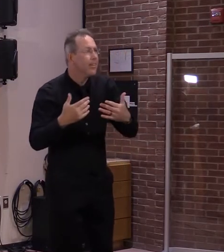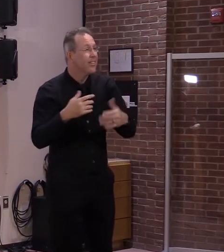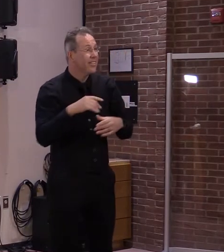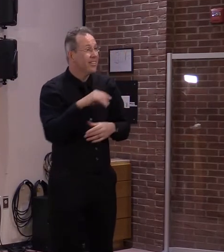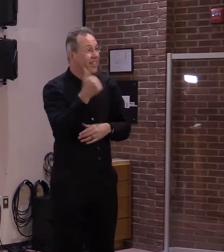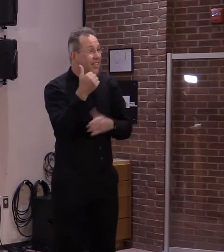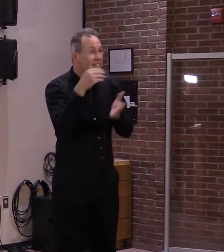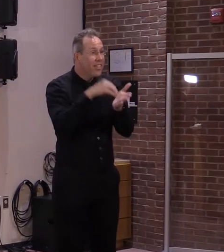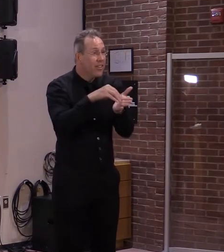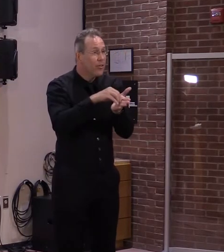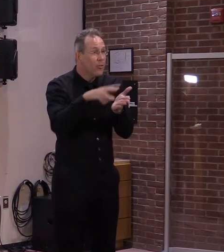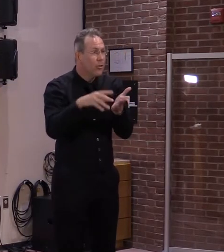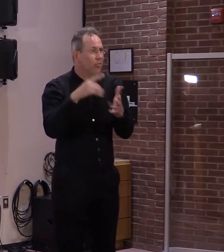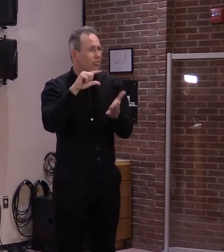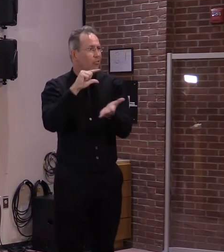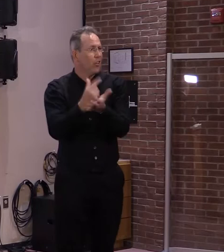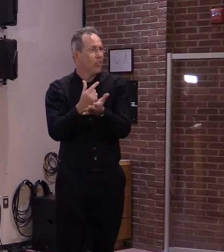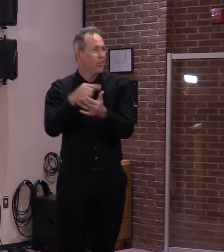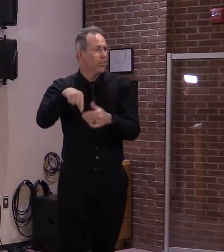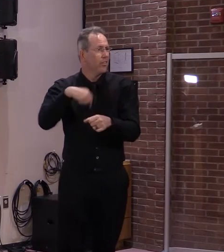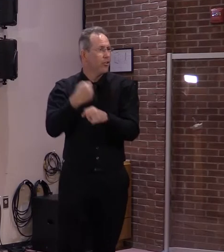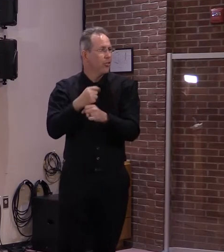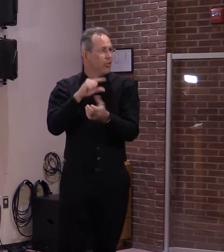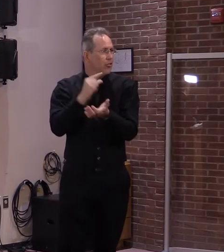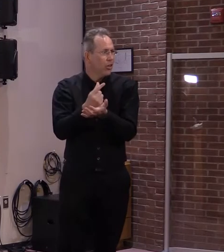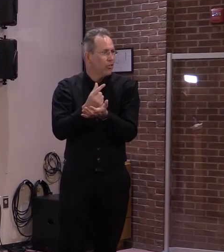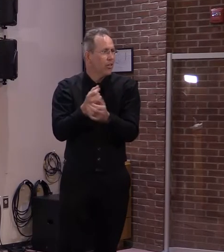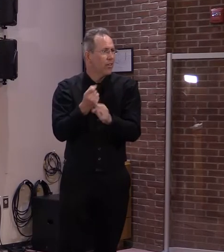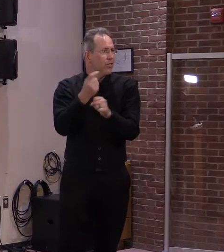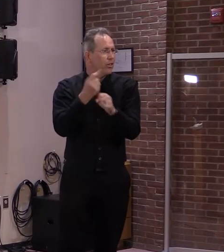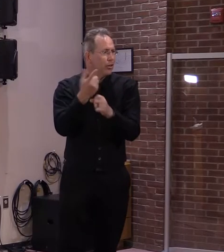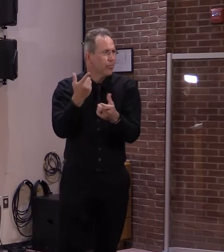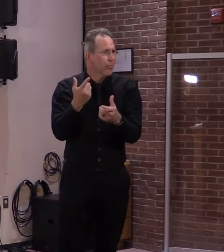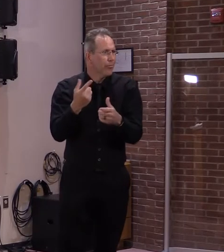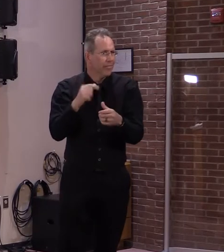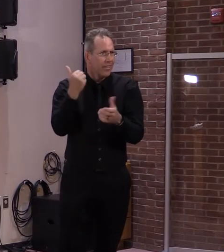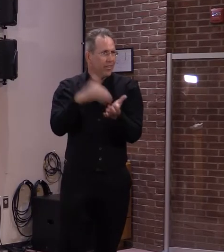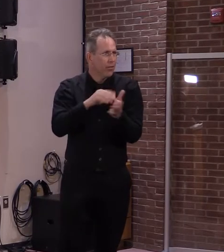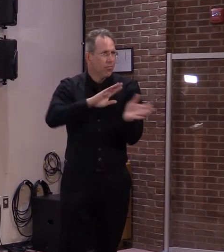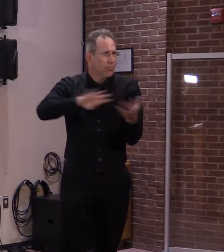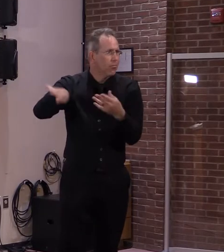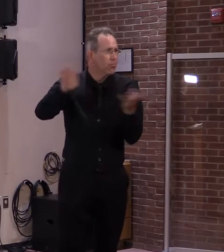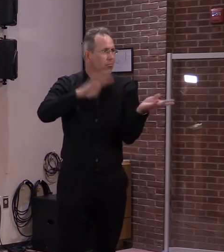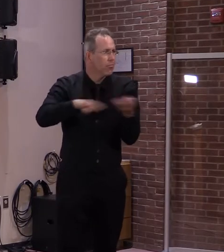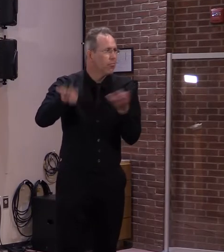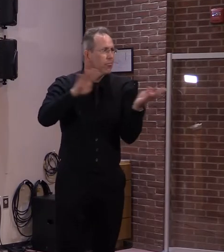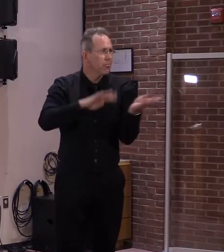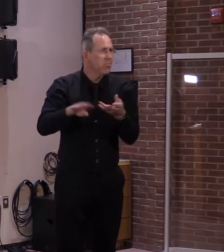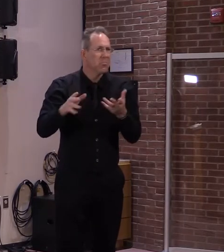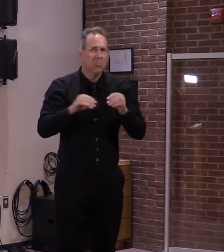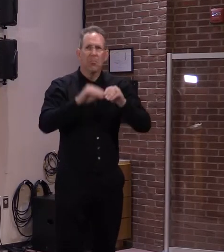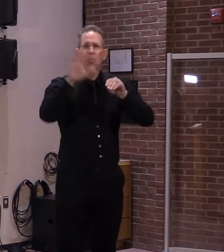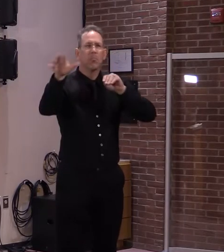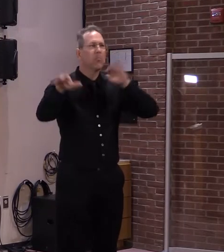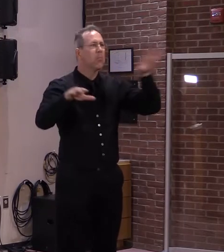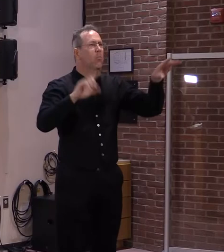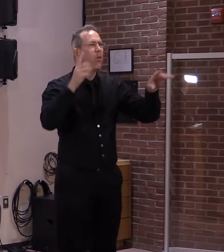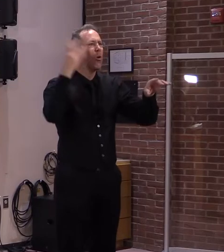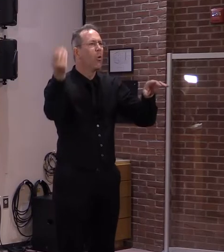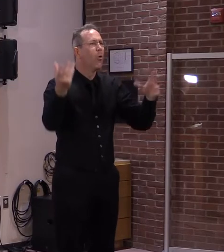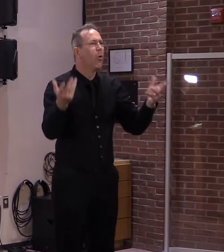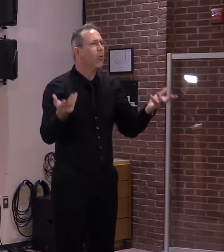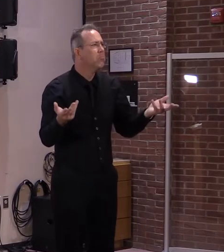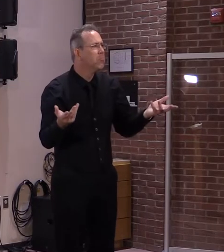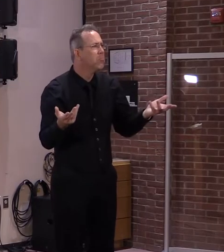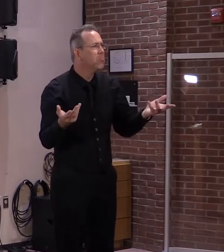throughout the whole system. And we just need to find a way to keep some of them here. And when we asked them, first of all,